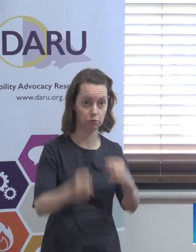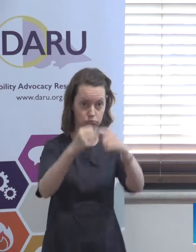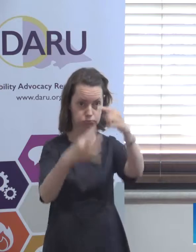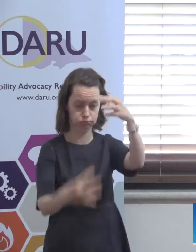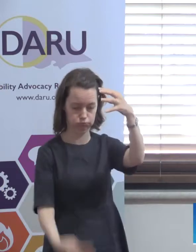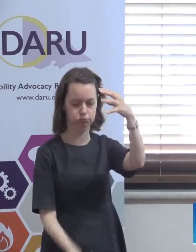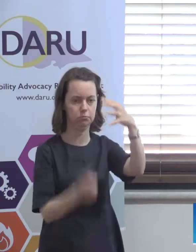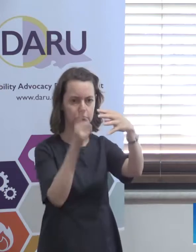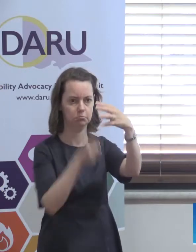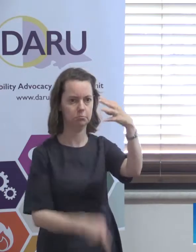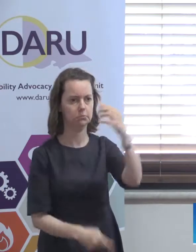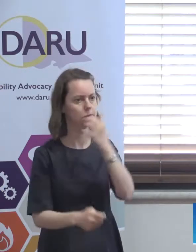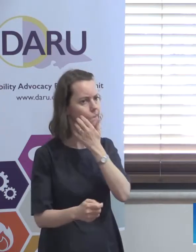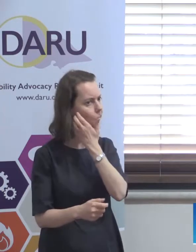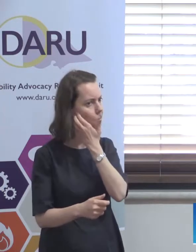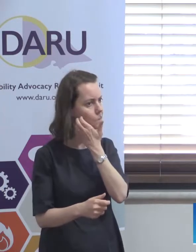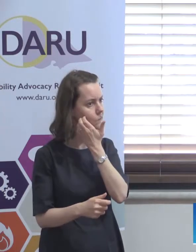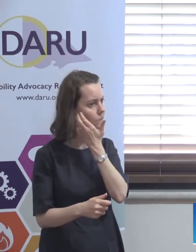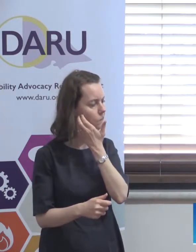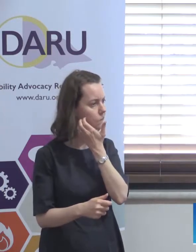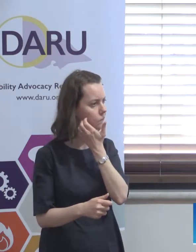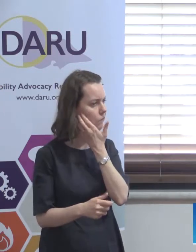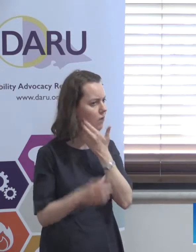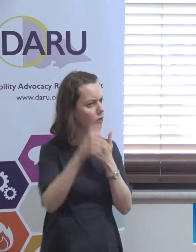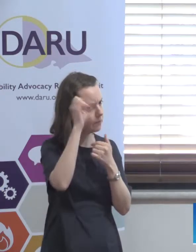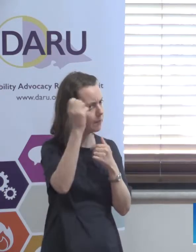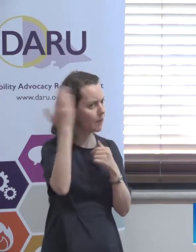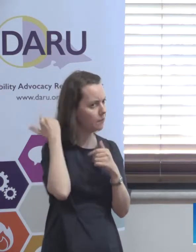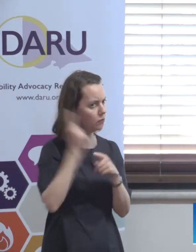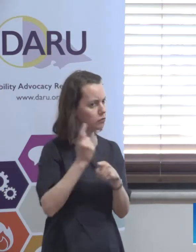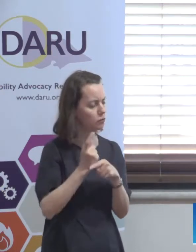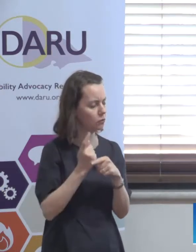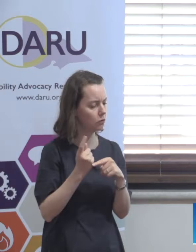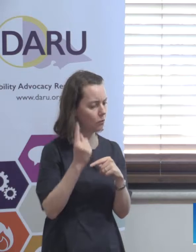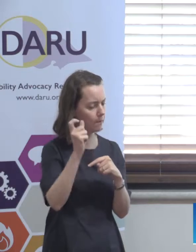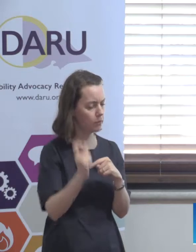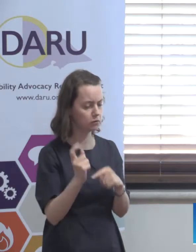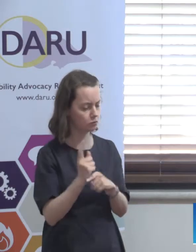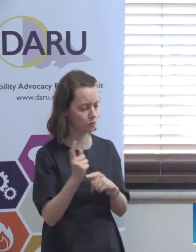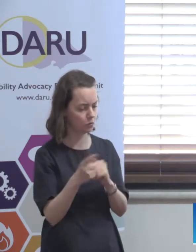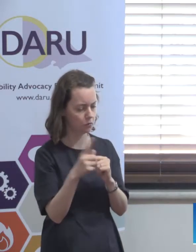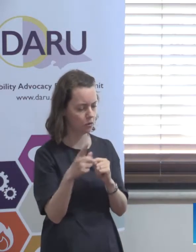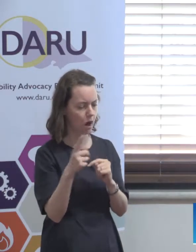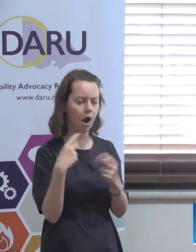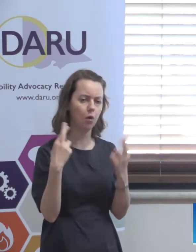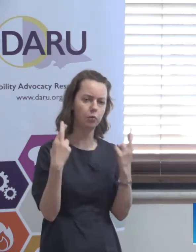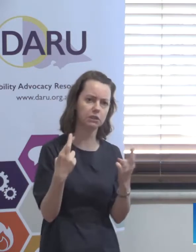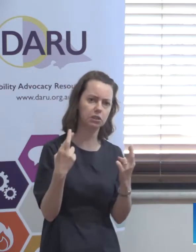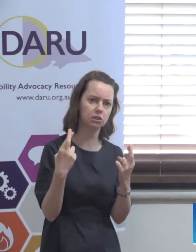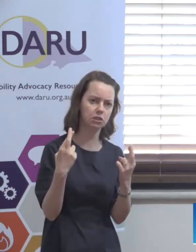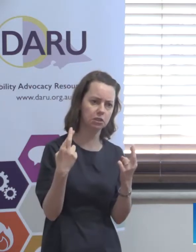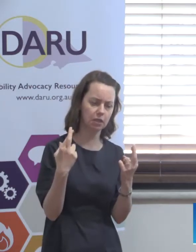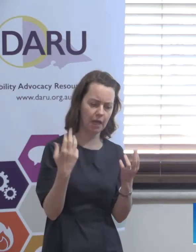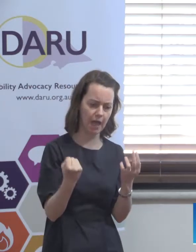So these, you know earlier on when we were having the discussion earlier and when somebody was saying about how they wish there was a place